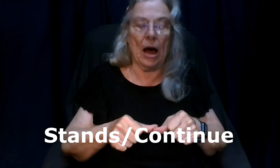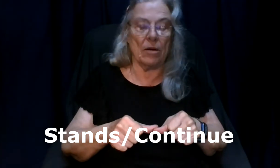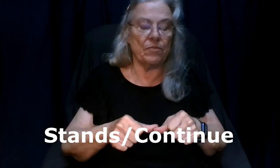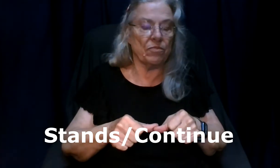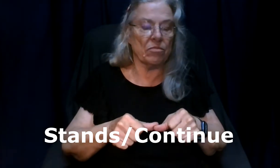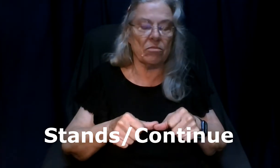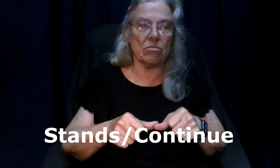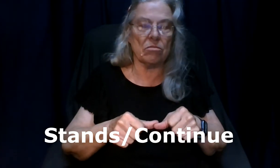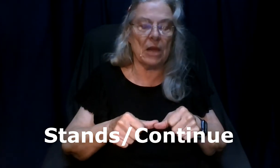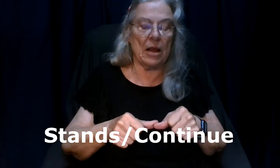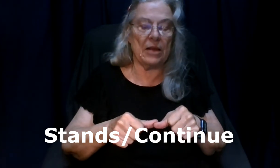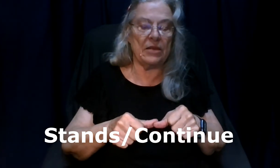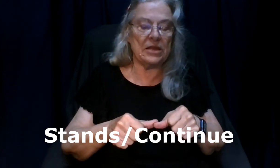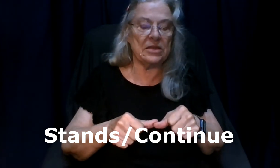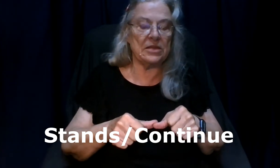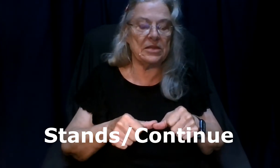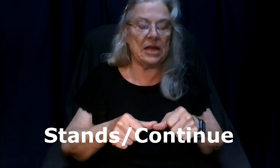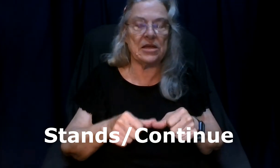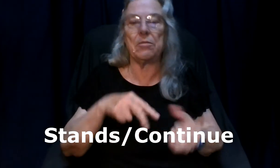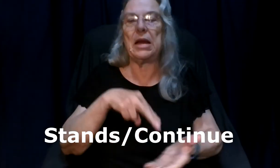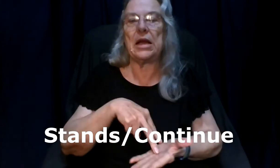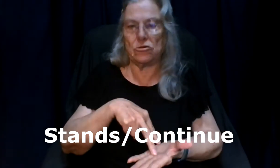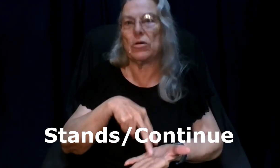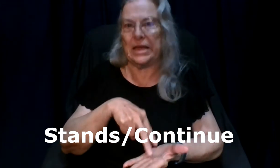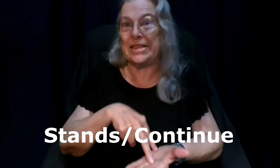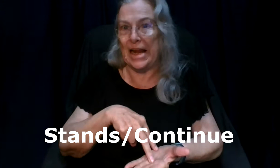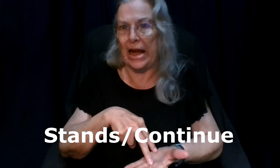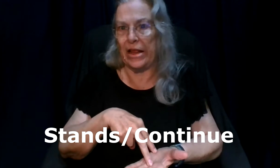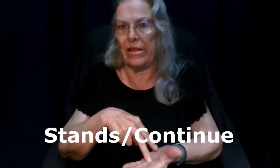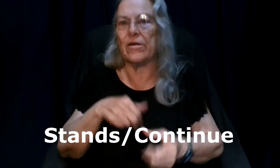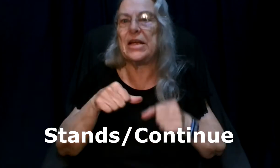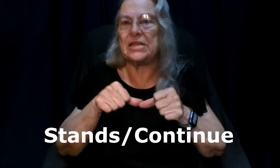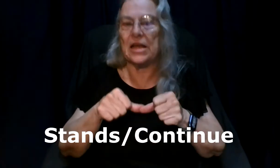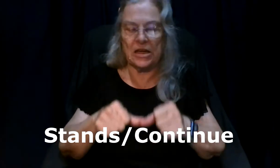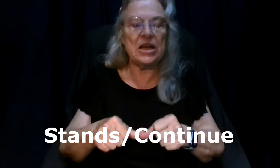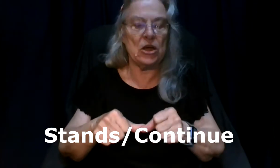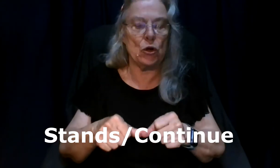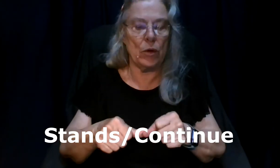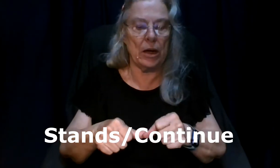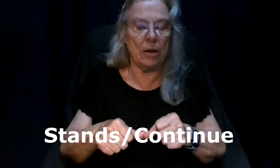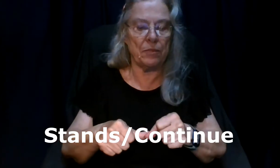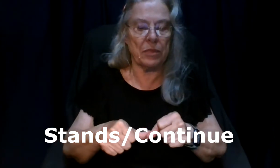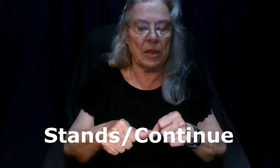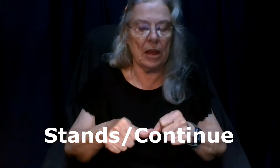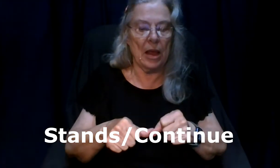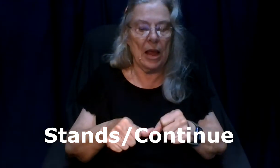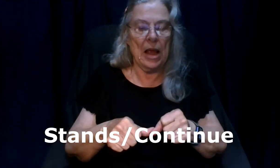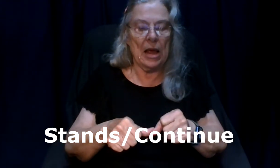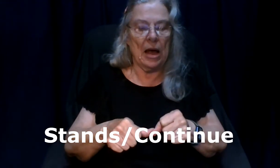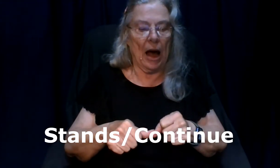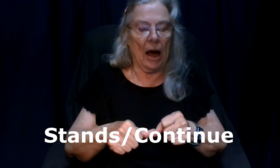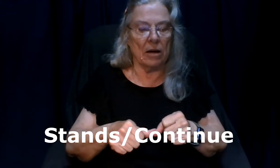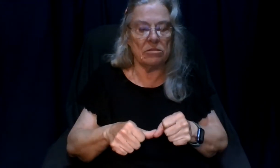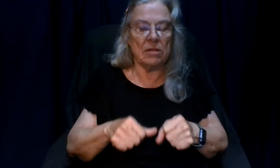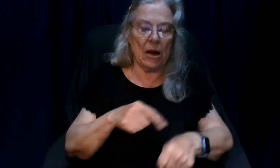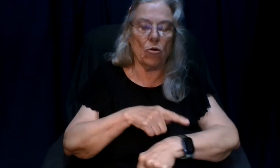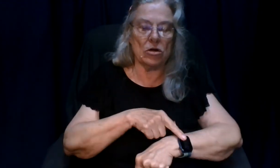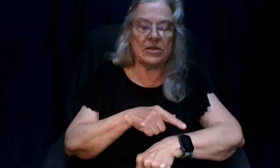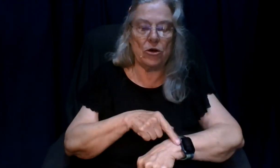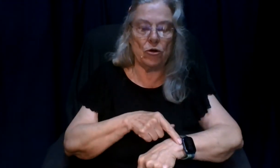this doesn't mean he's really standing there he's continuing um and of course then you do